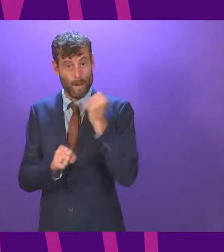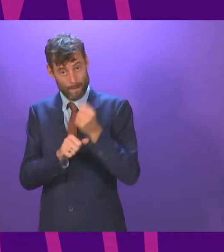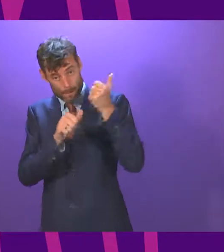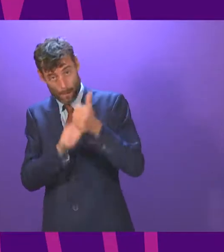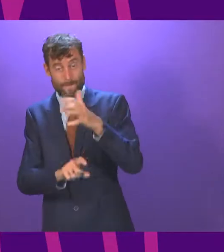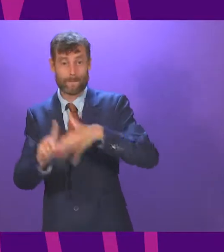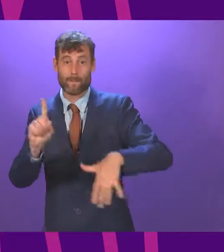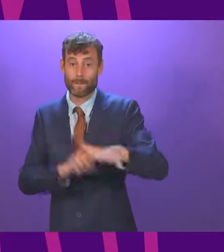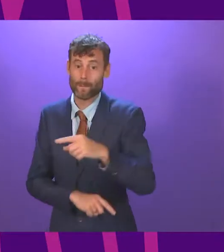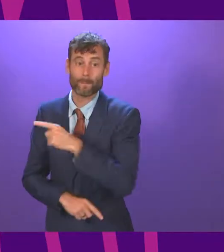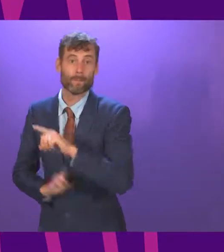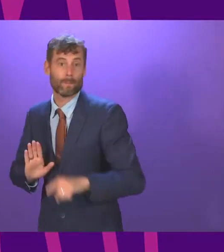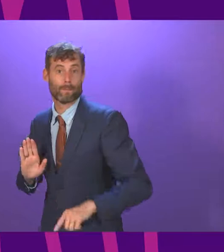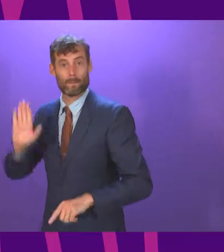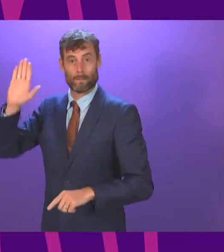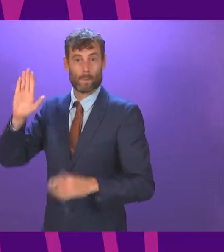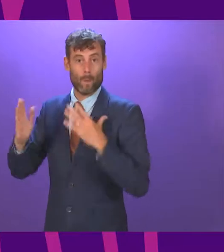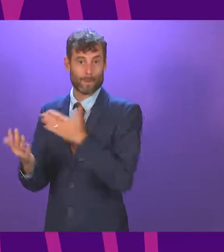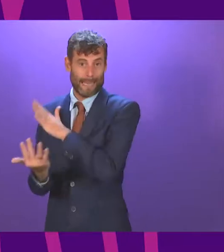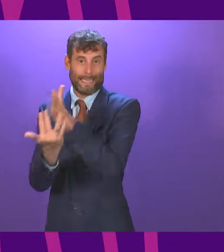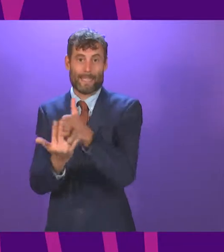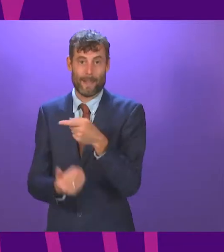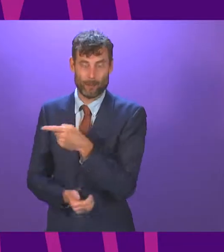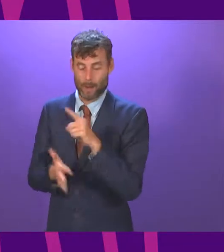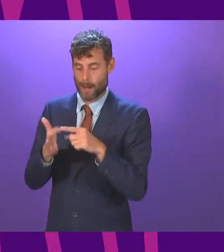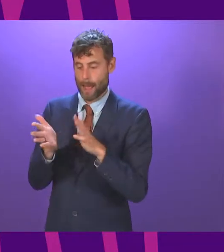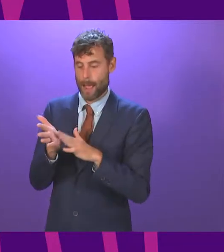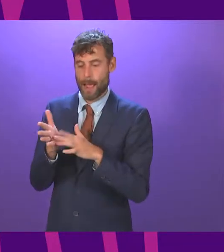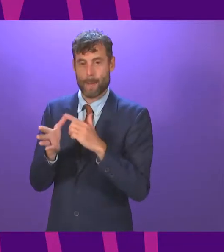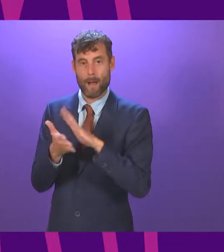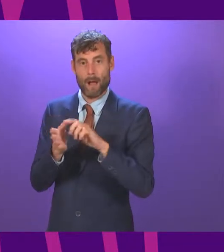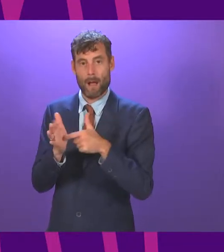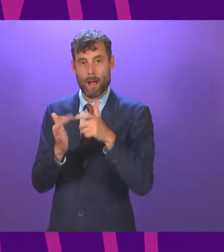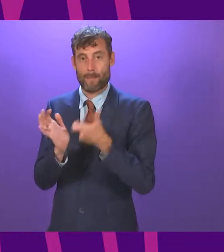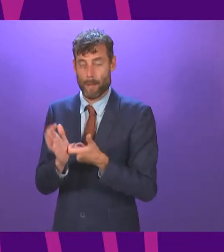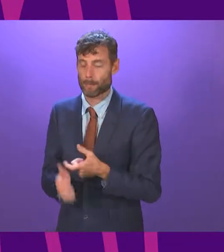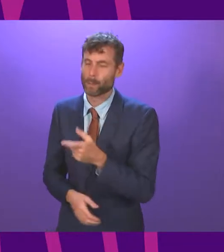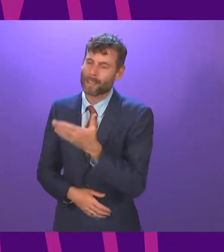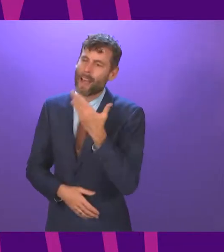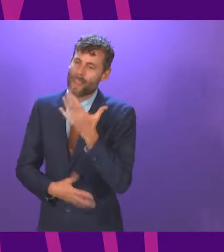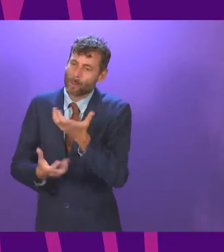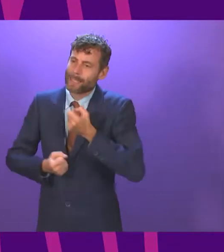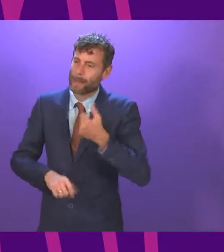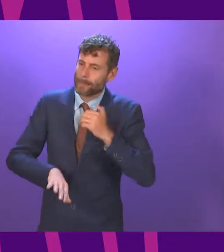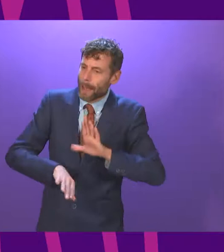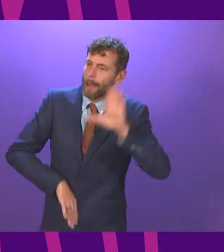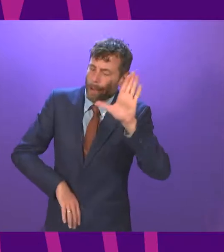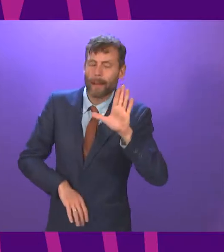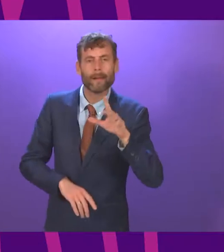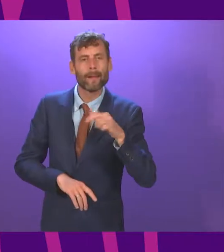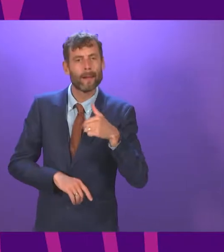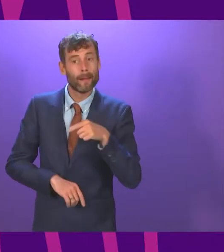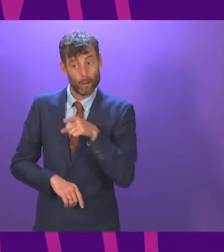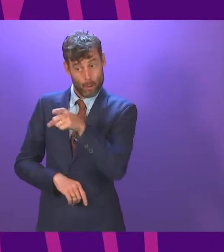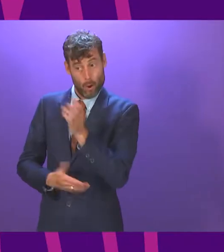Of course I will. Emma Harper. I thank Douglas Ross for taking the intervention. I'm just wondering if the